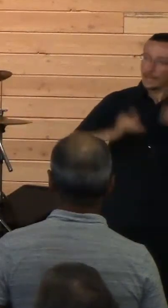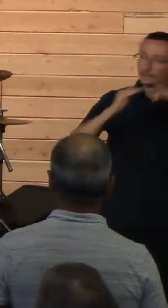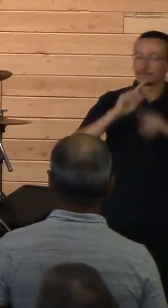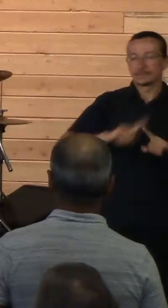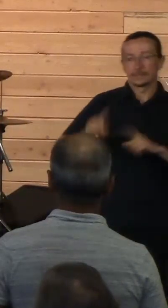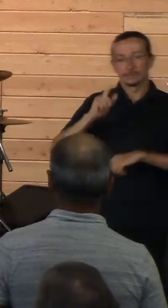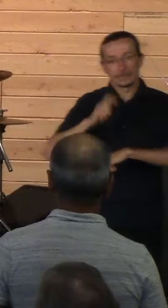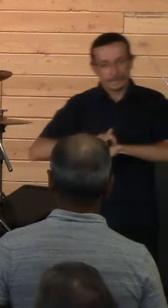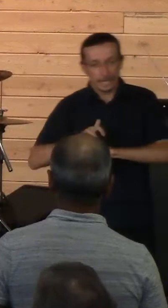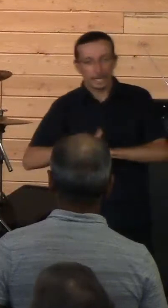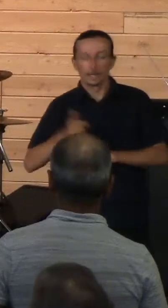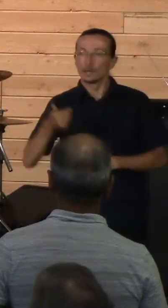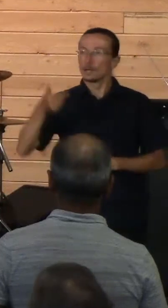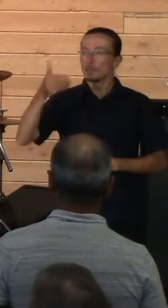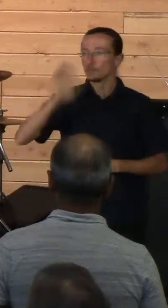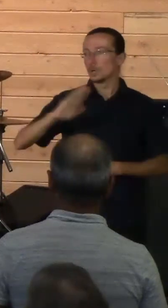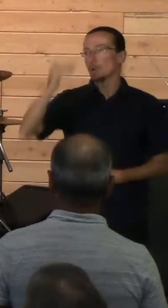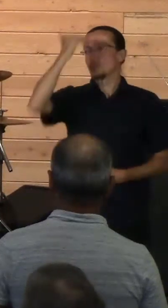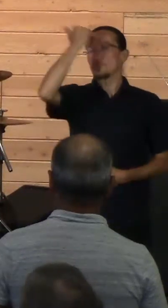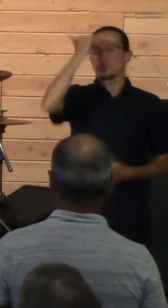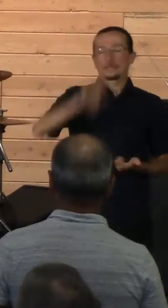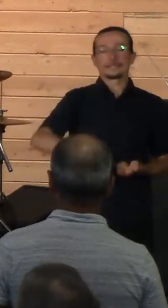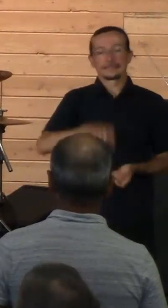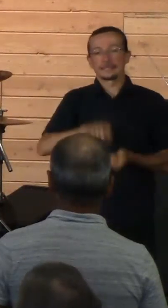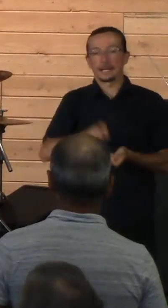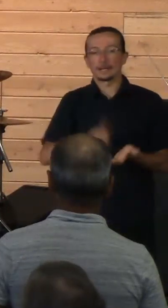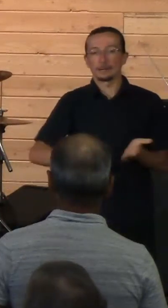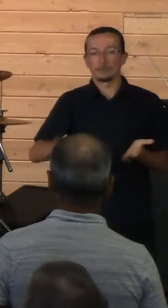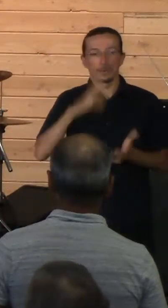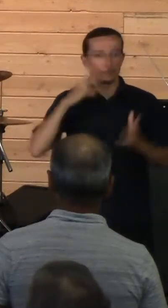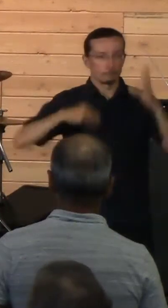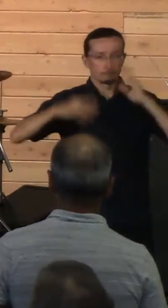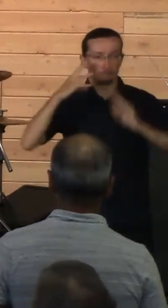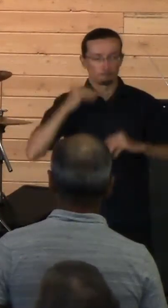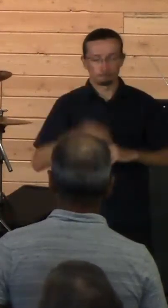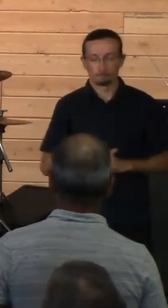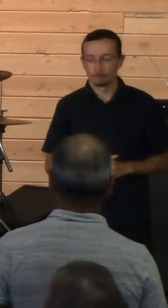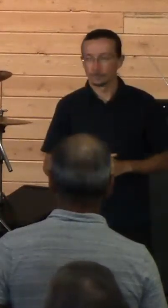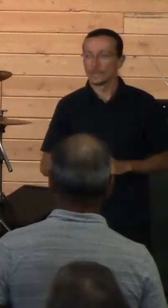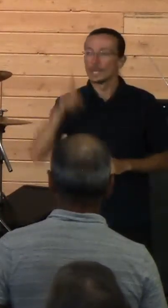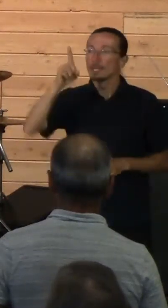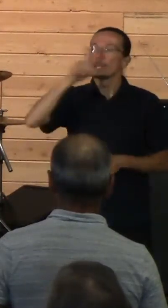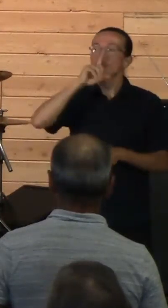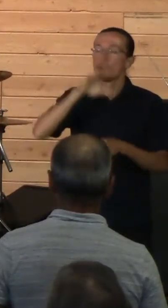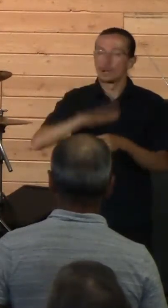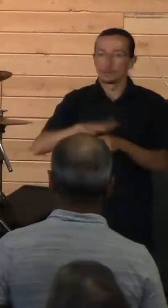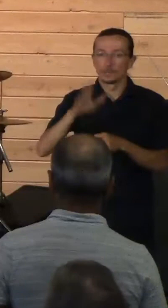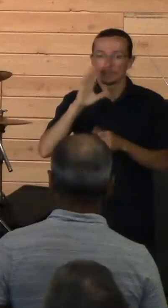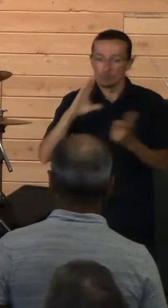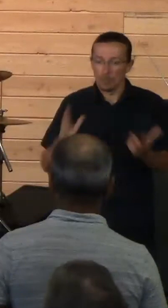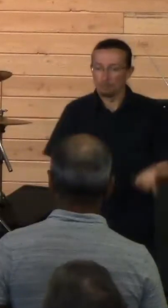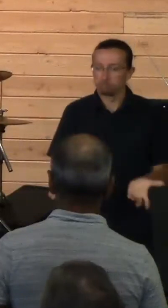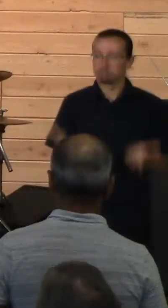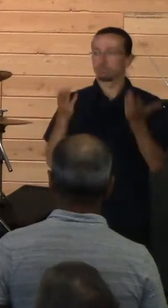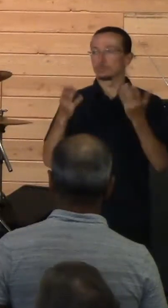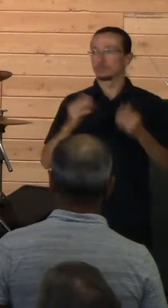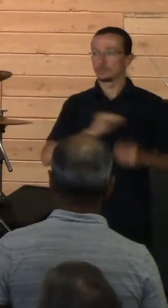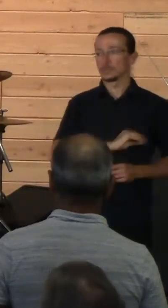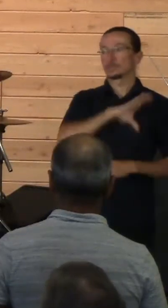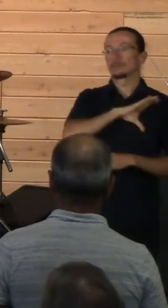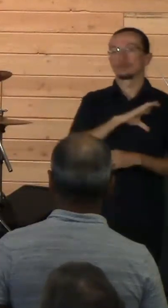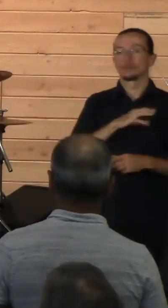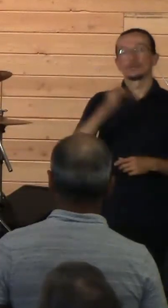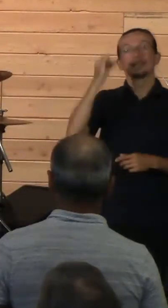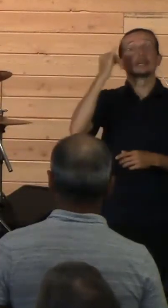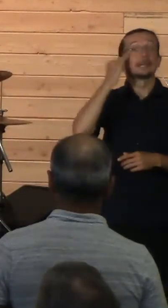God knows exactly what you're going through. And he promises to lift you up. If you just simply come to him.